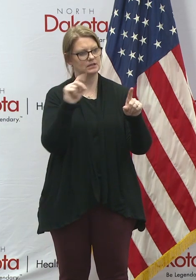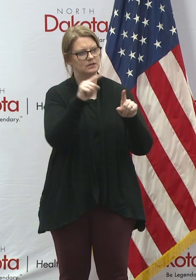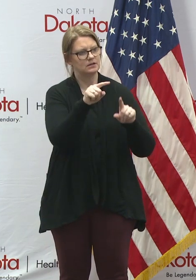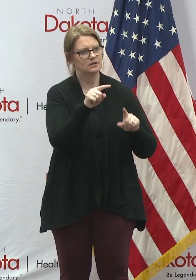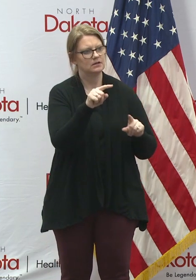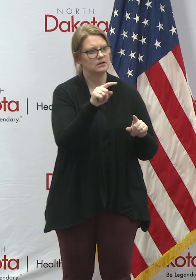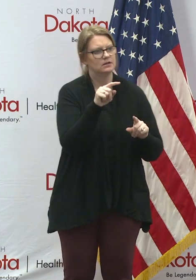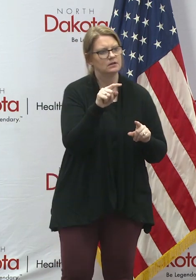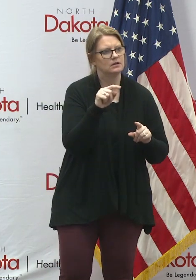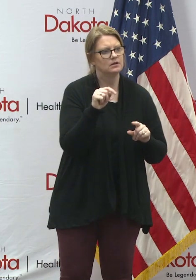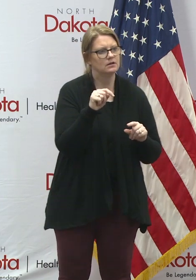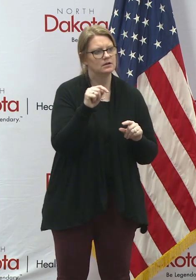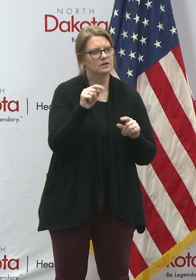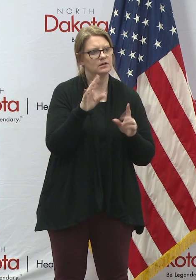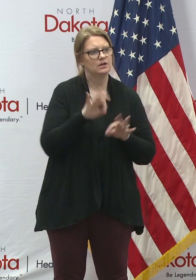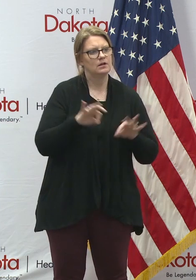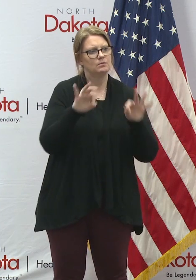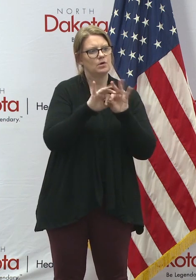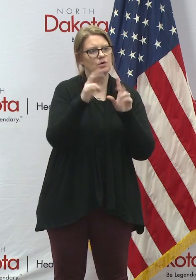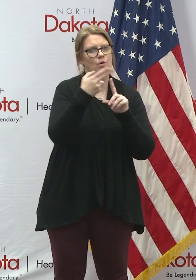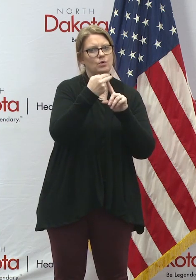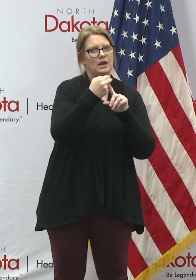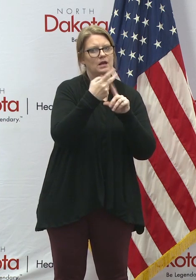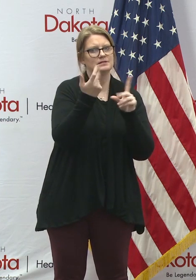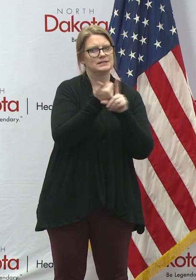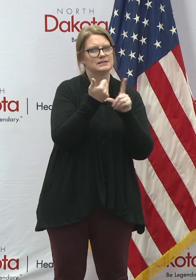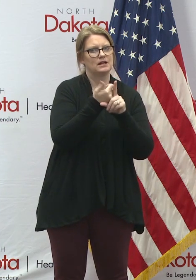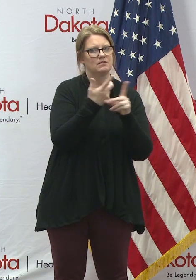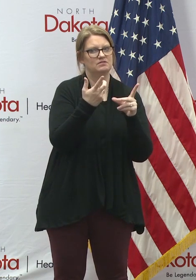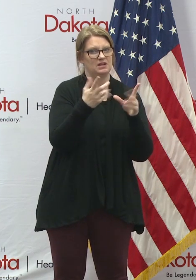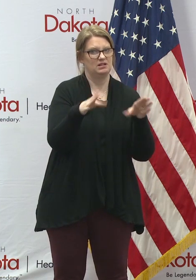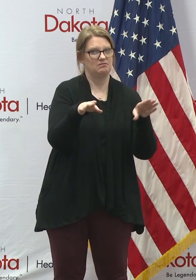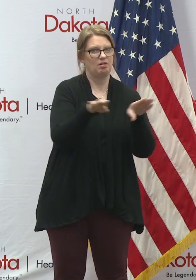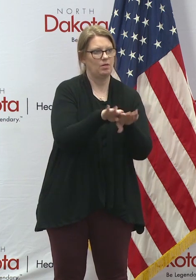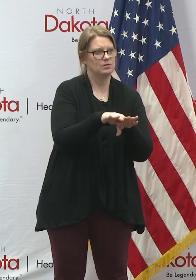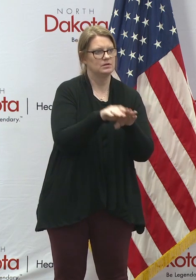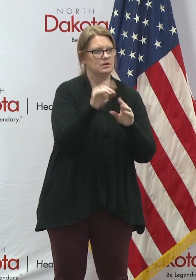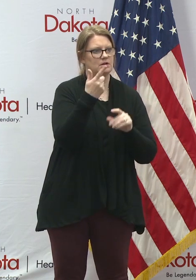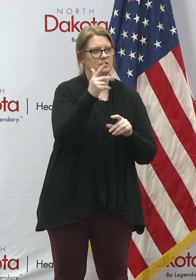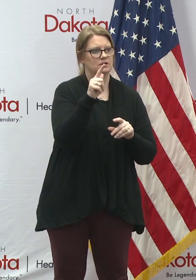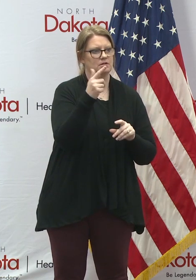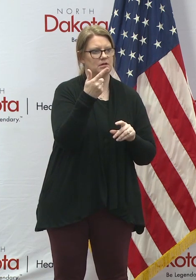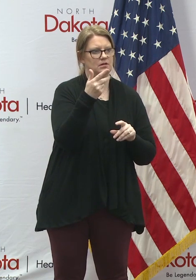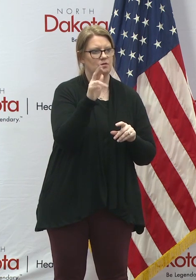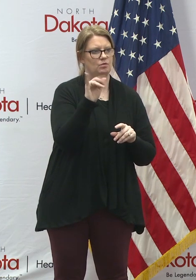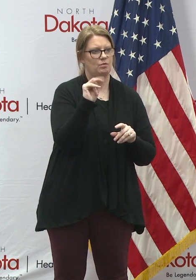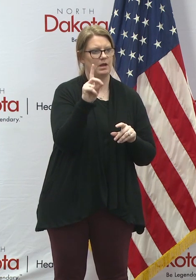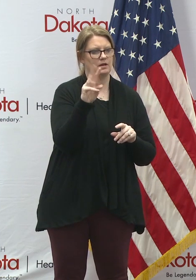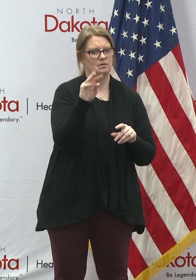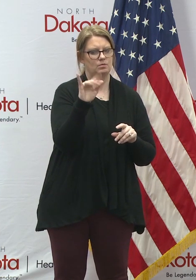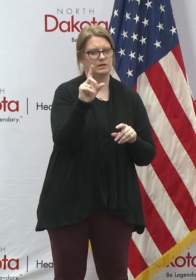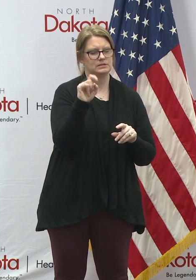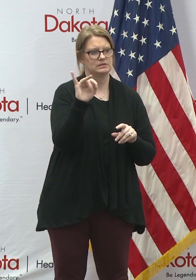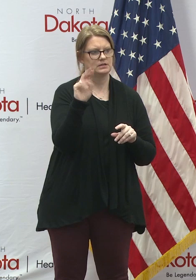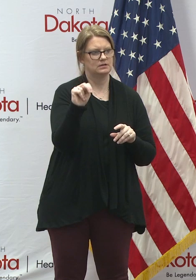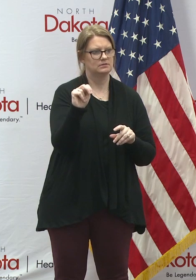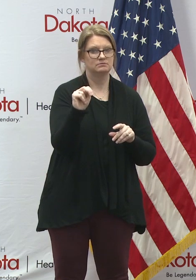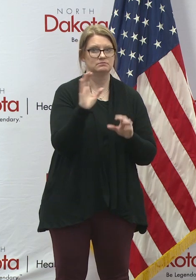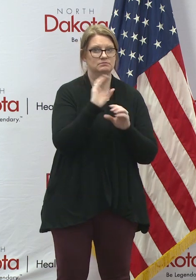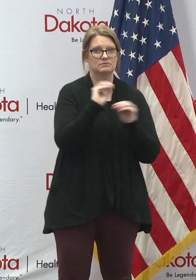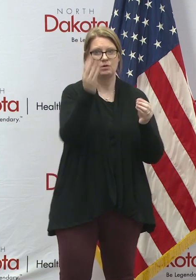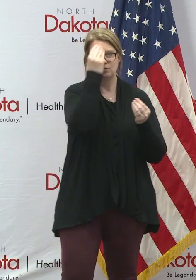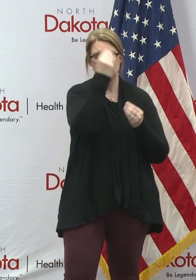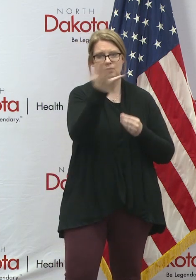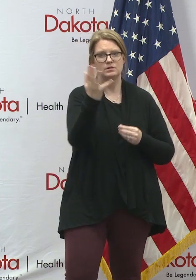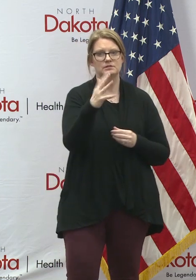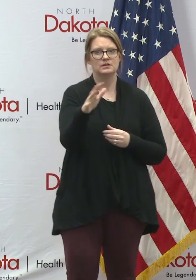one of our major hotels in Williston close last night, the Grand Williston. They gave absolutely no notice to